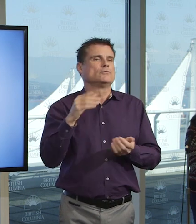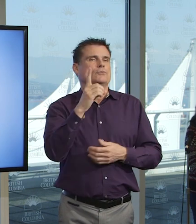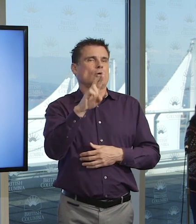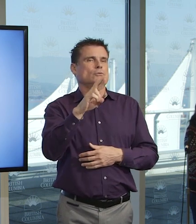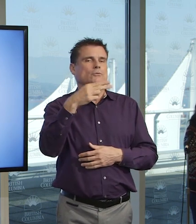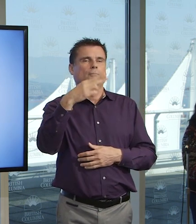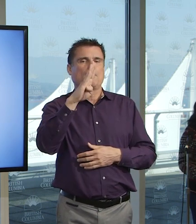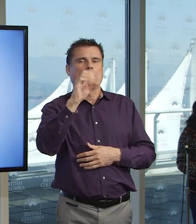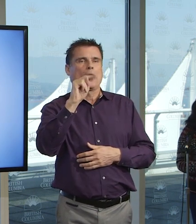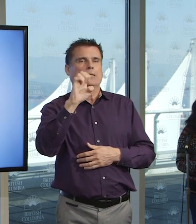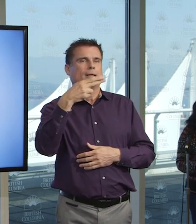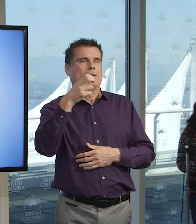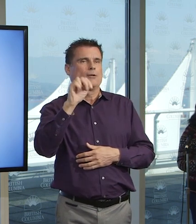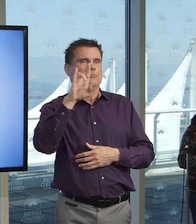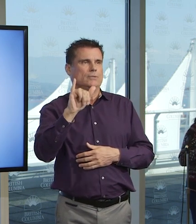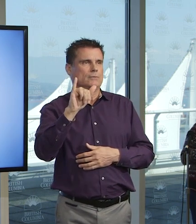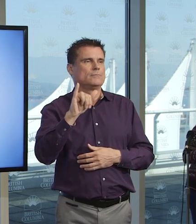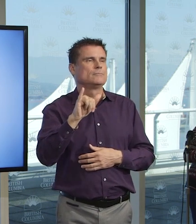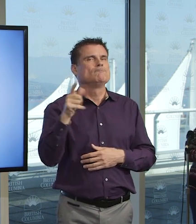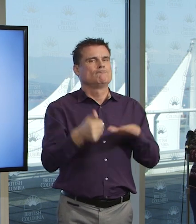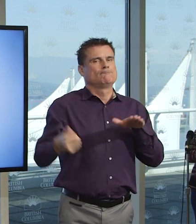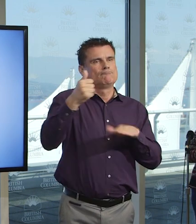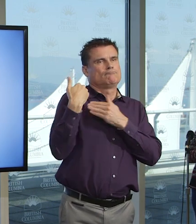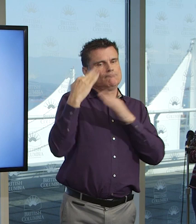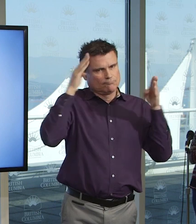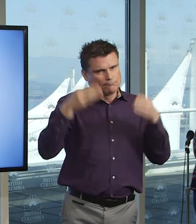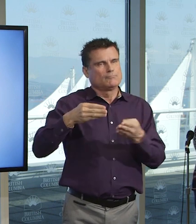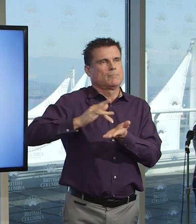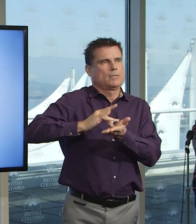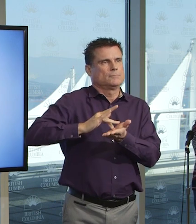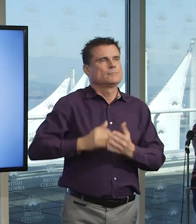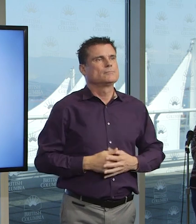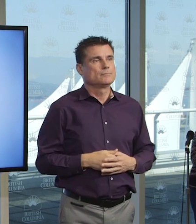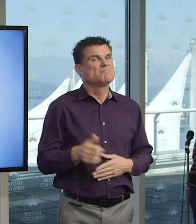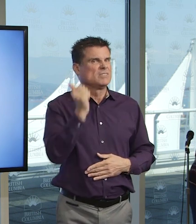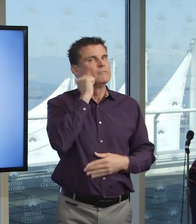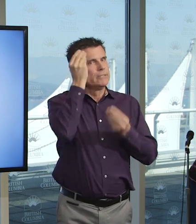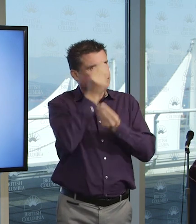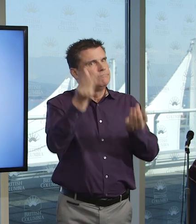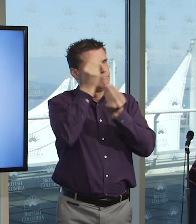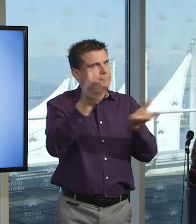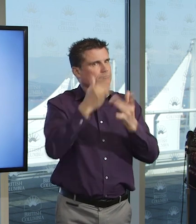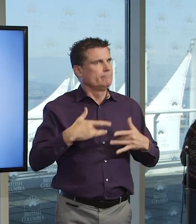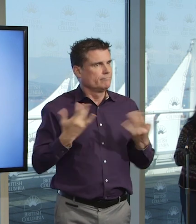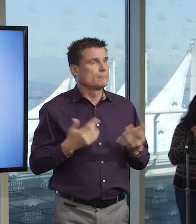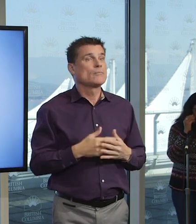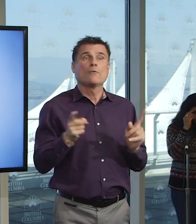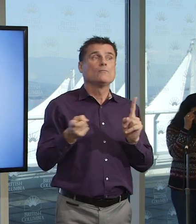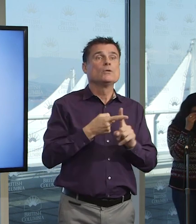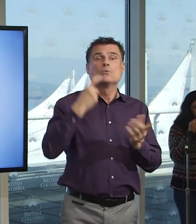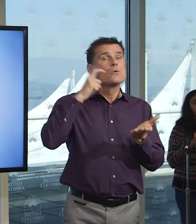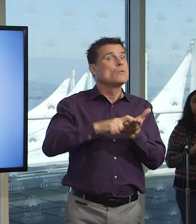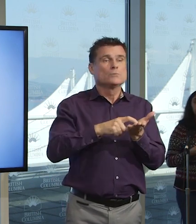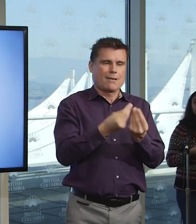on COVID-19 here in British Columbia. I wanted to first acknowledge that we're doing this on the territories